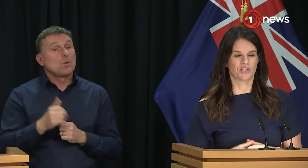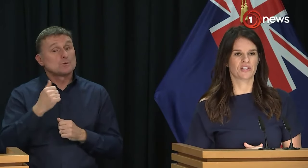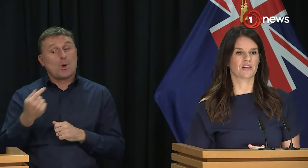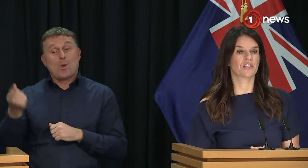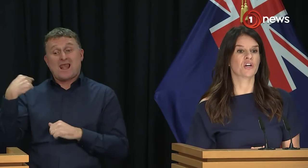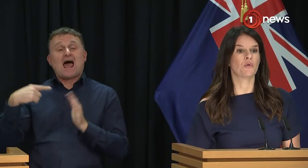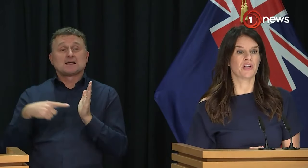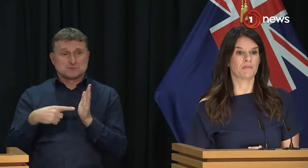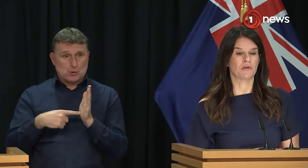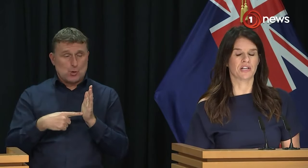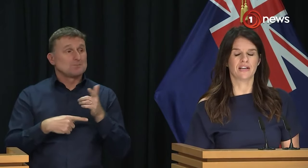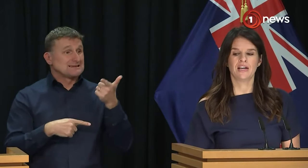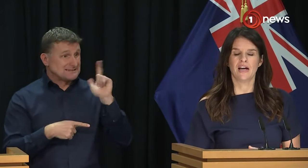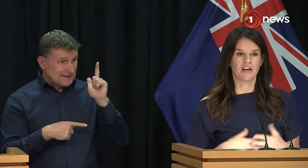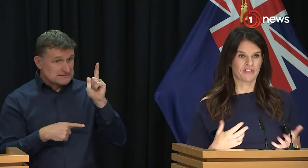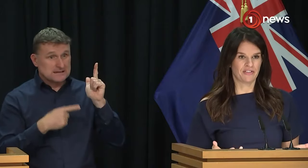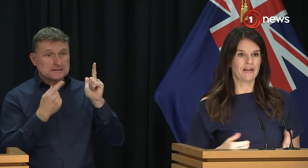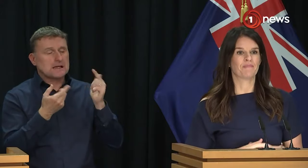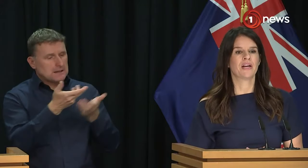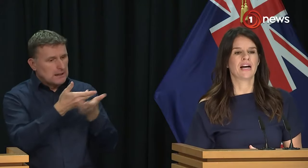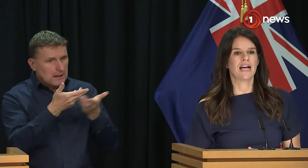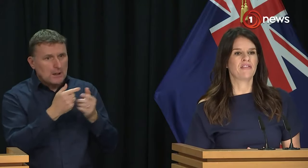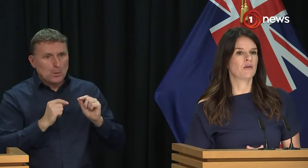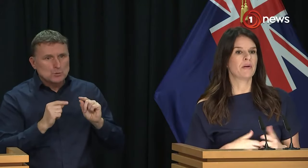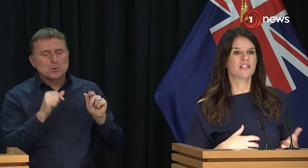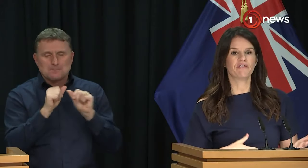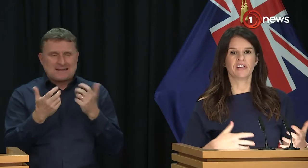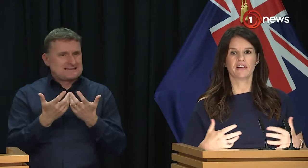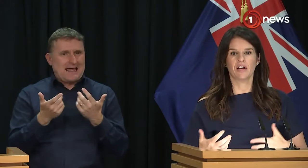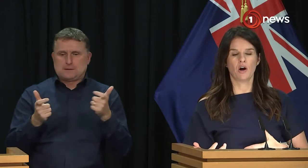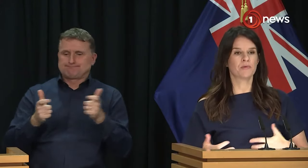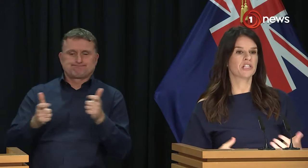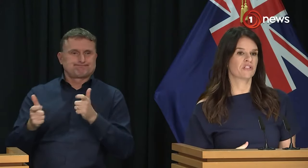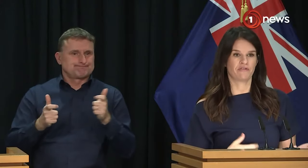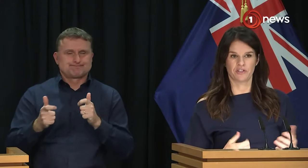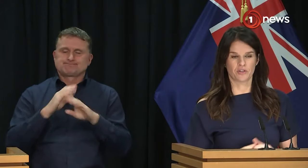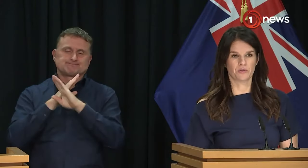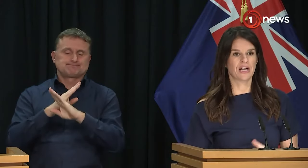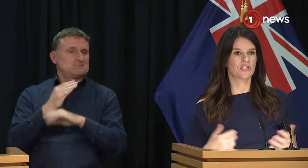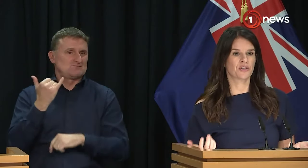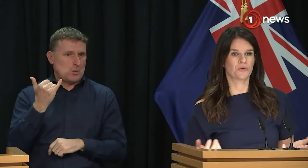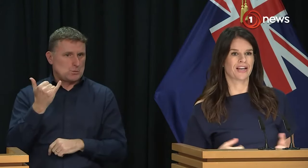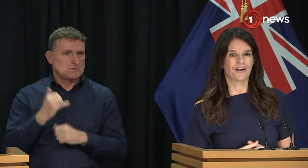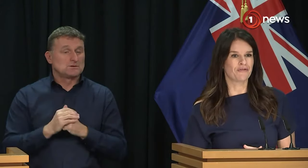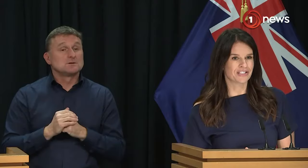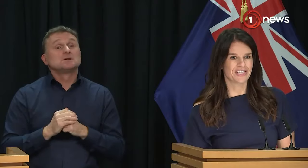make those decisions and consult with their community. They've done that and there will be differing options for different schools. Large schools can't obviously